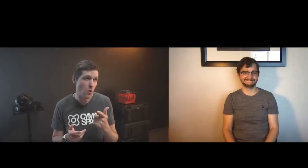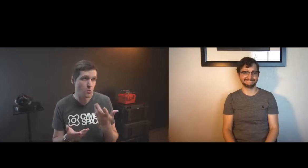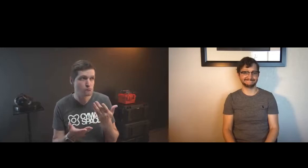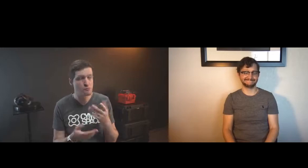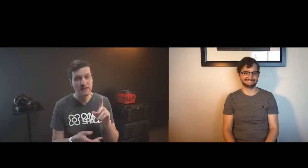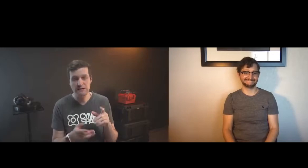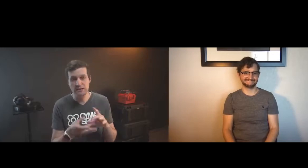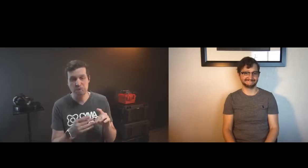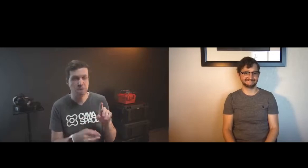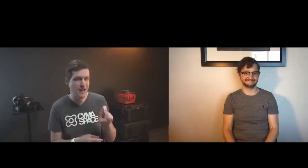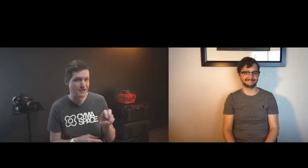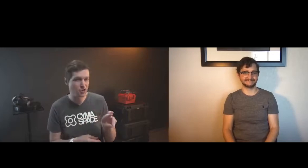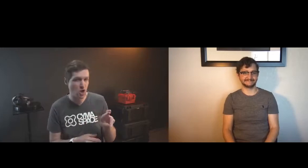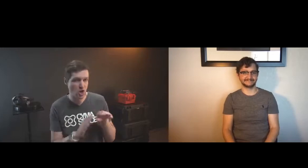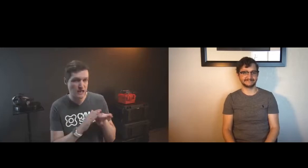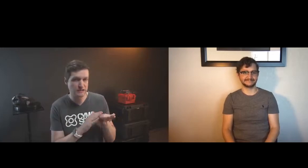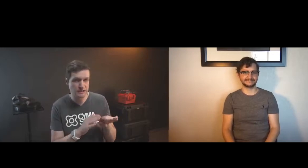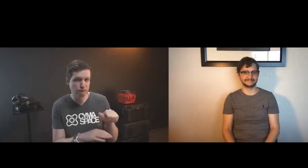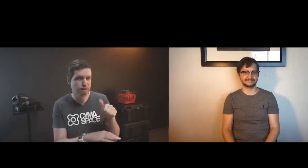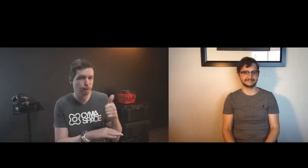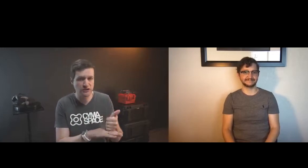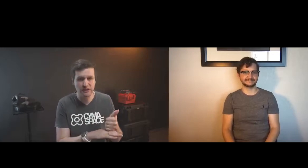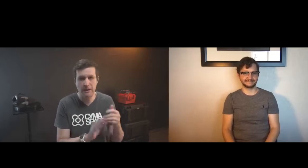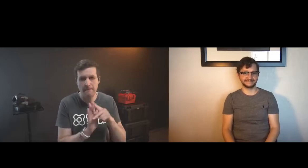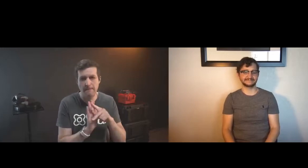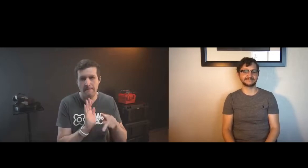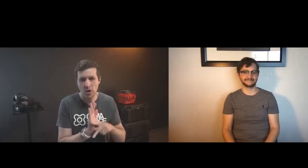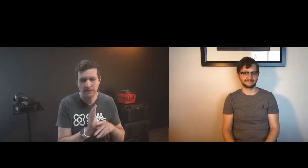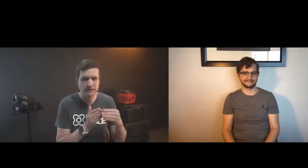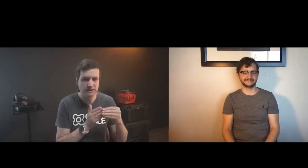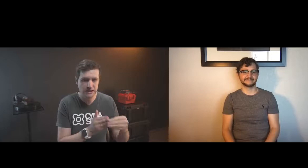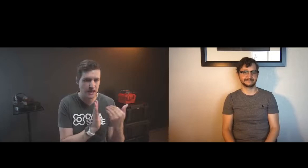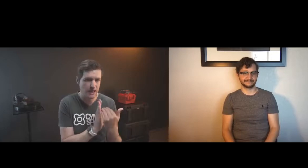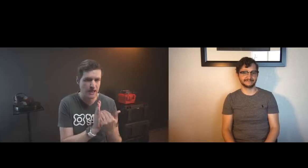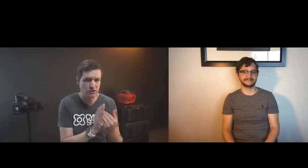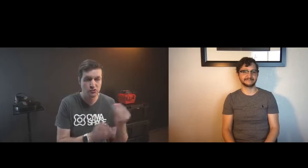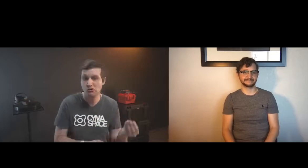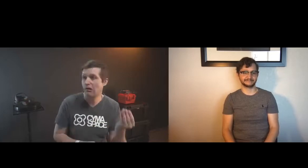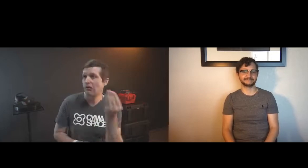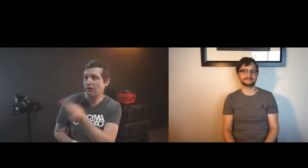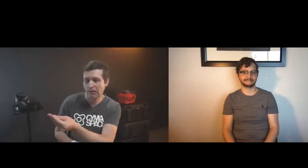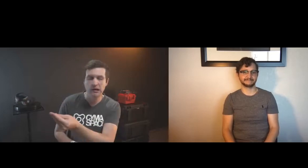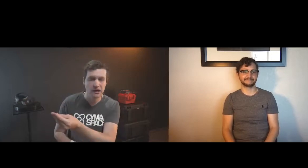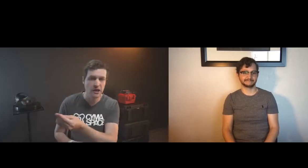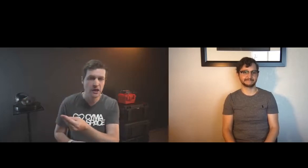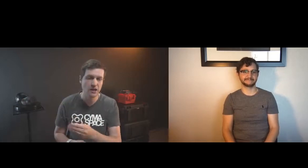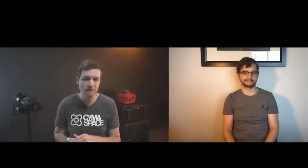i completely agree so in terms of acts xr